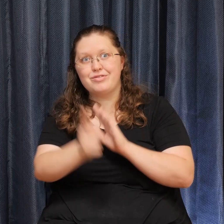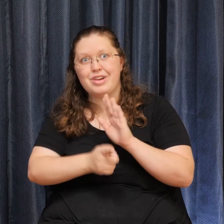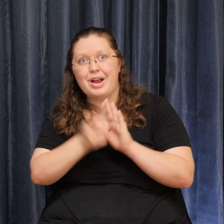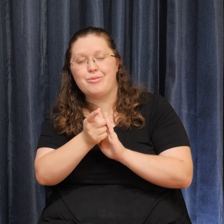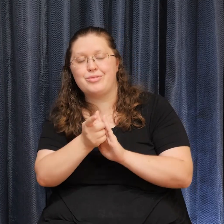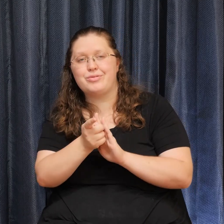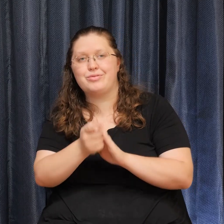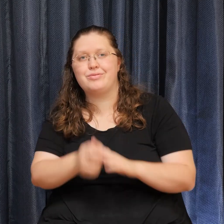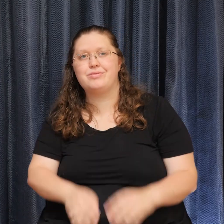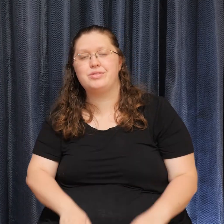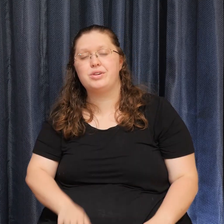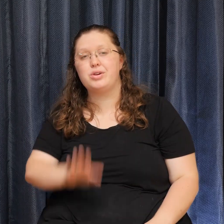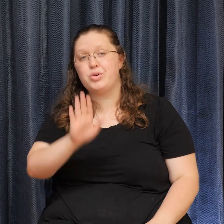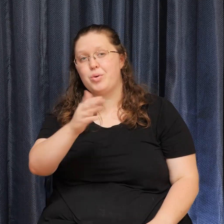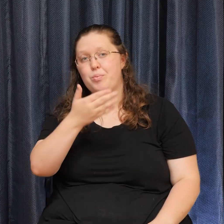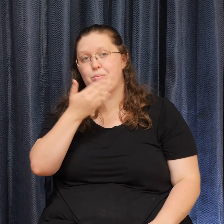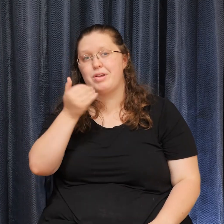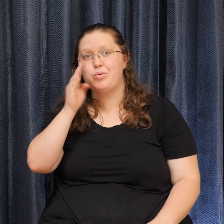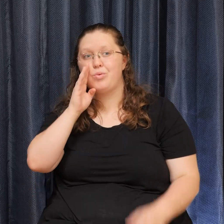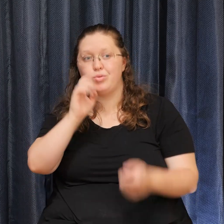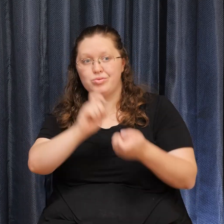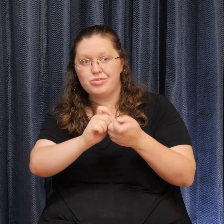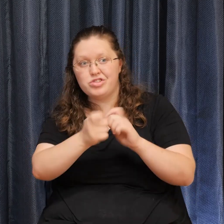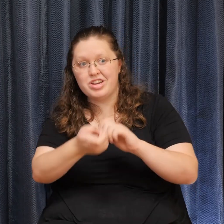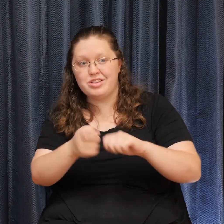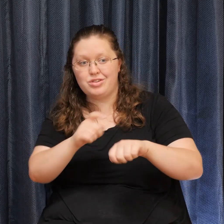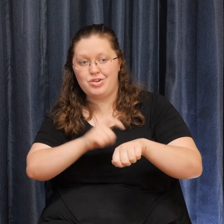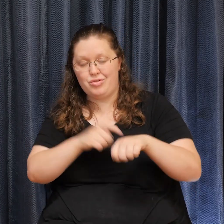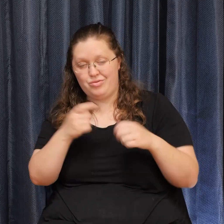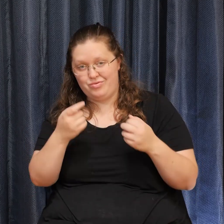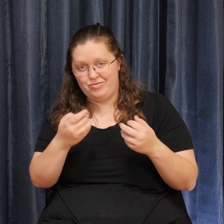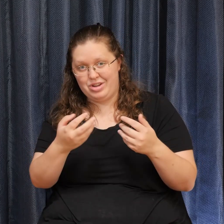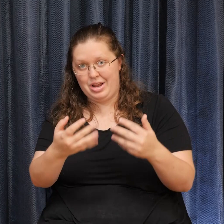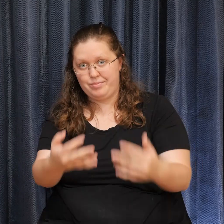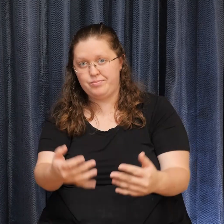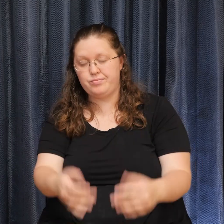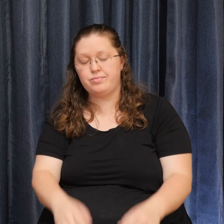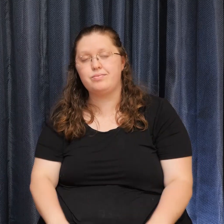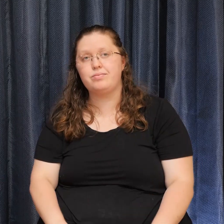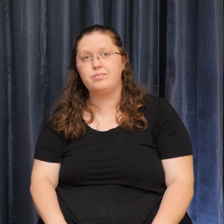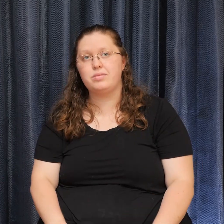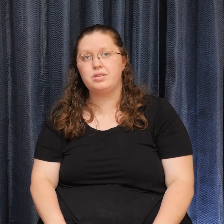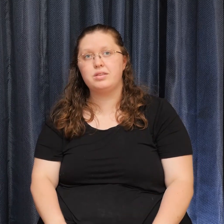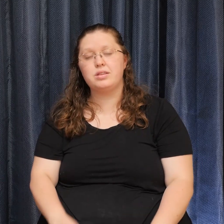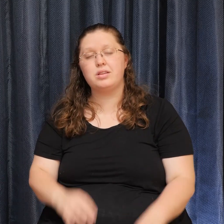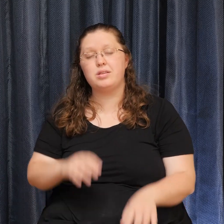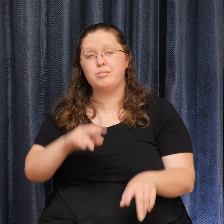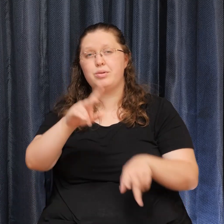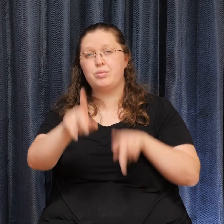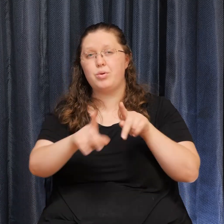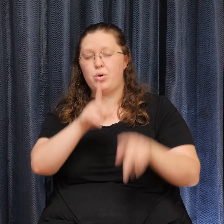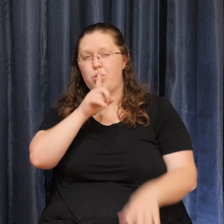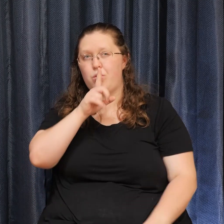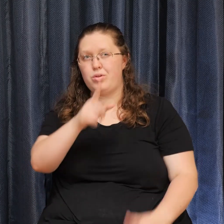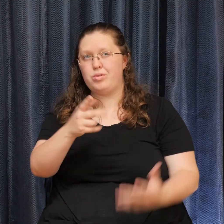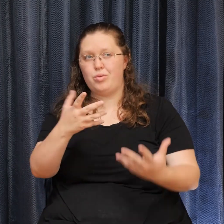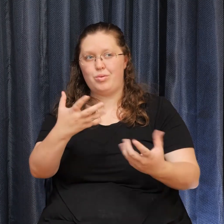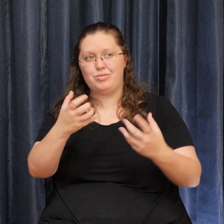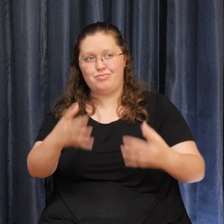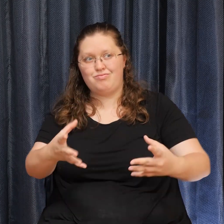And hear this If you will Those of us Who are really Wanting to embrace Either these Agreements